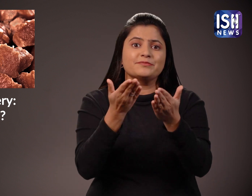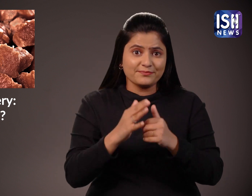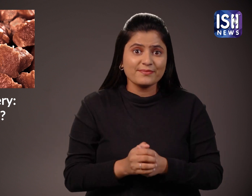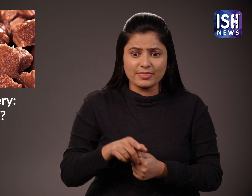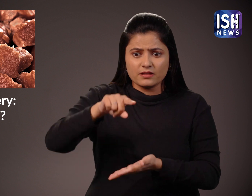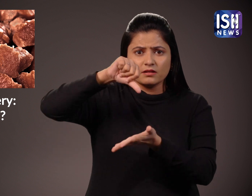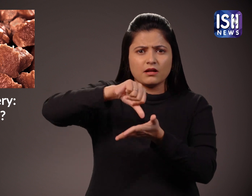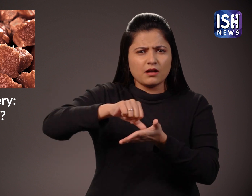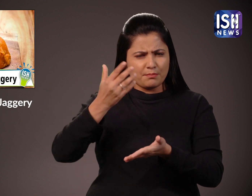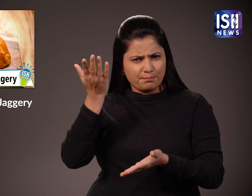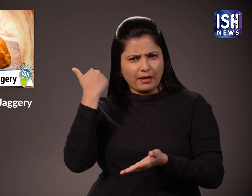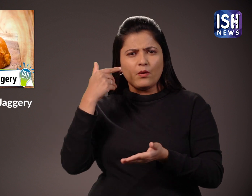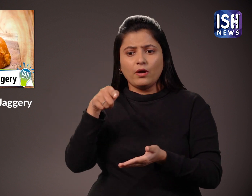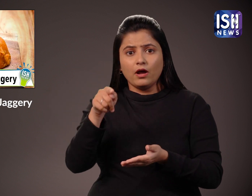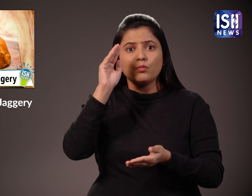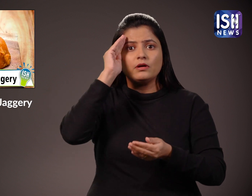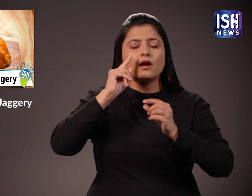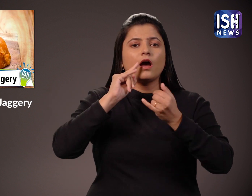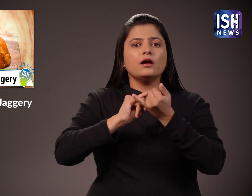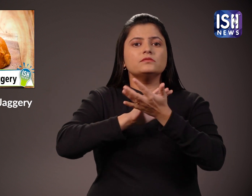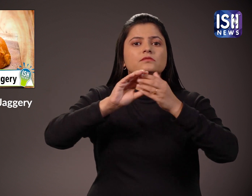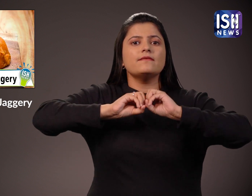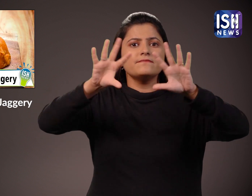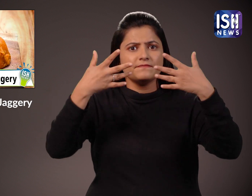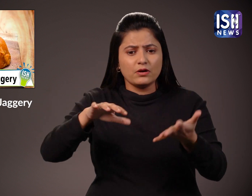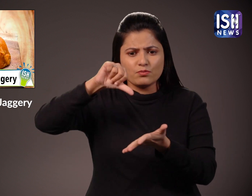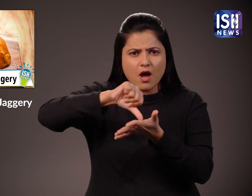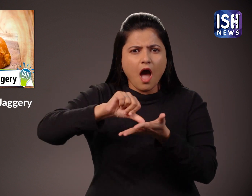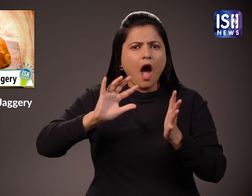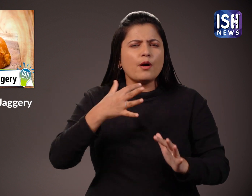ISH News has released a video about the benefits of jaggery. Do have a look. are minutes